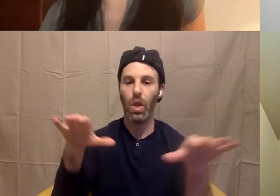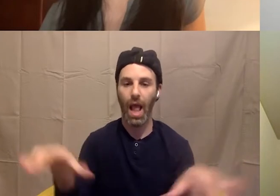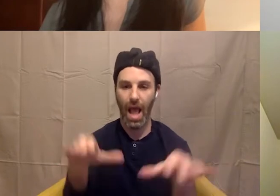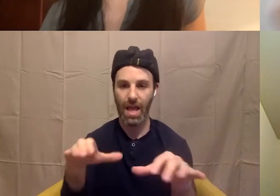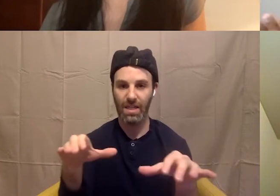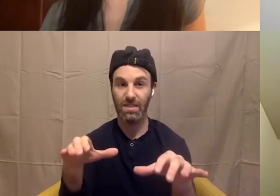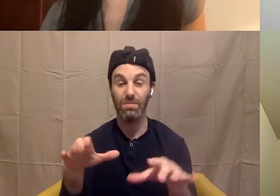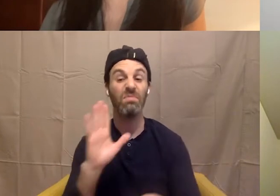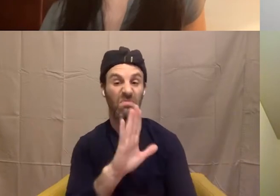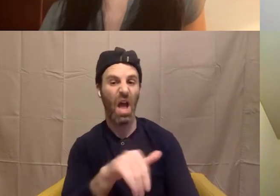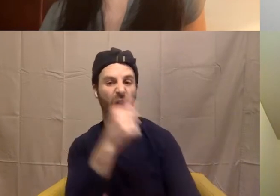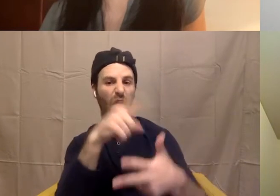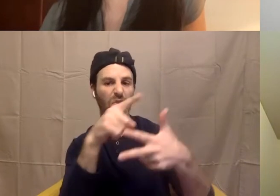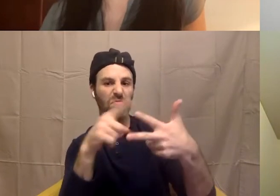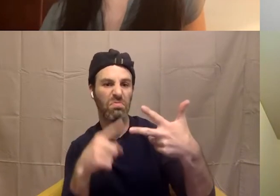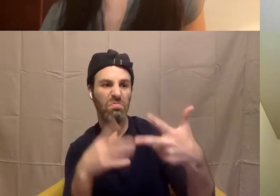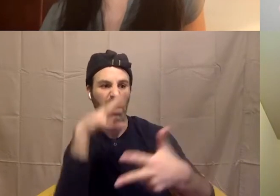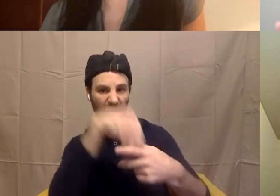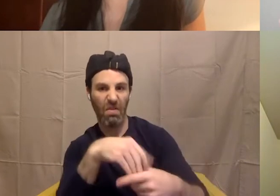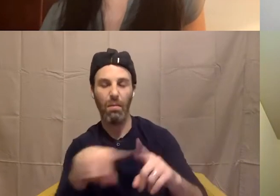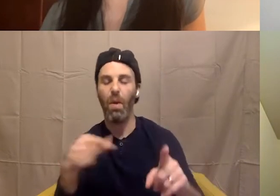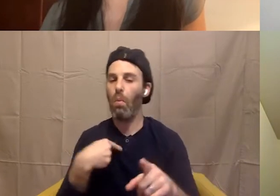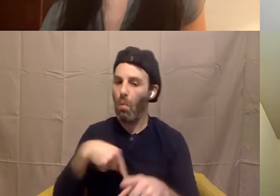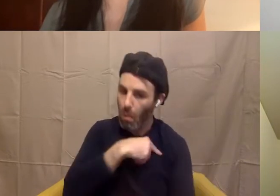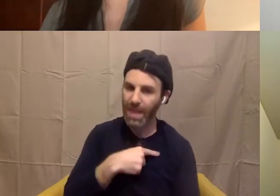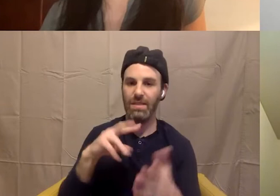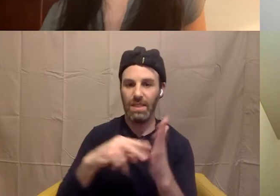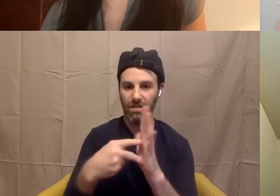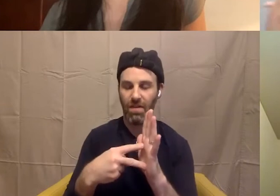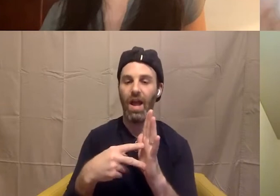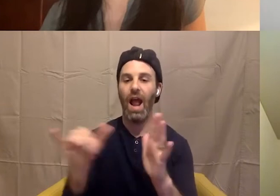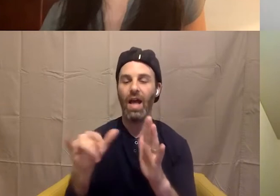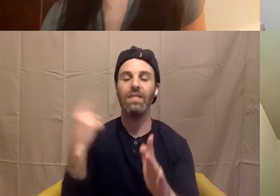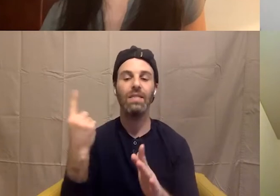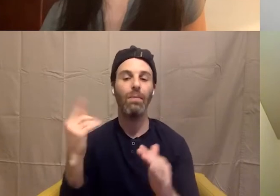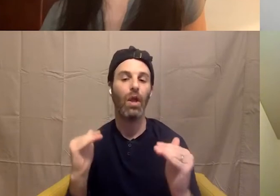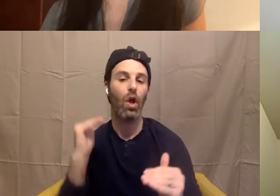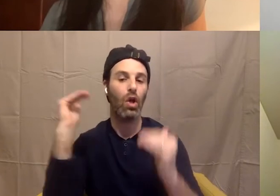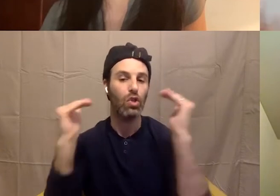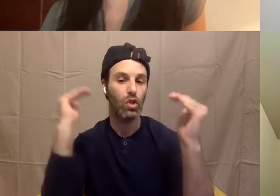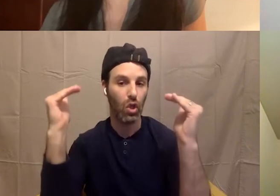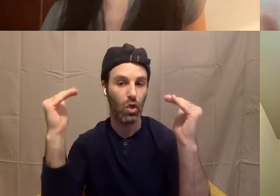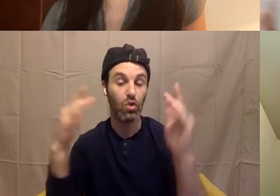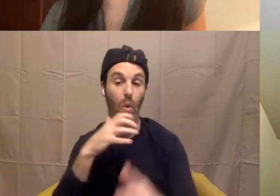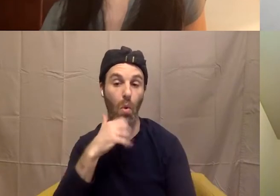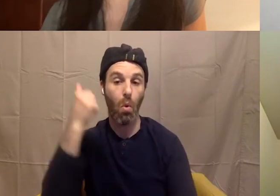we define it as something that adults and some older teens who feel ready may do